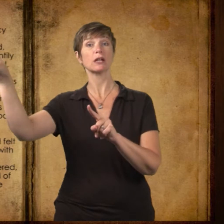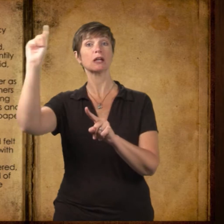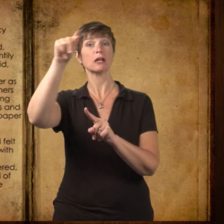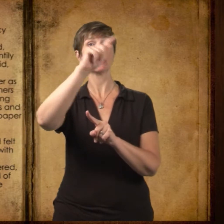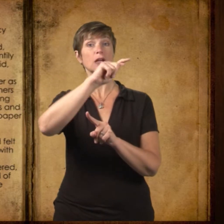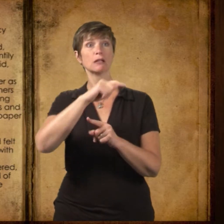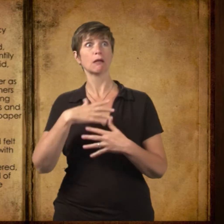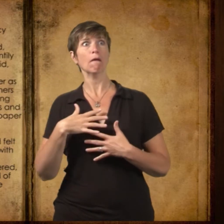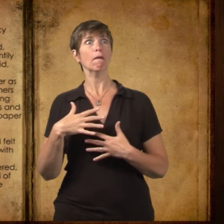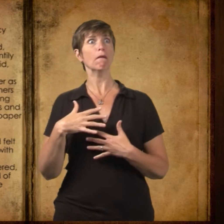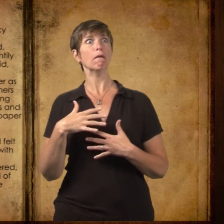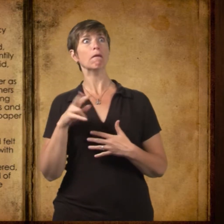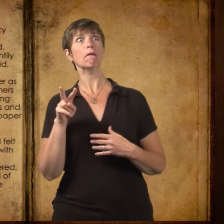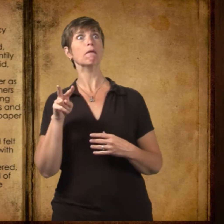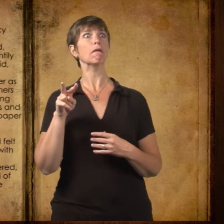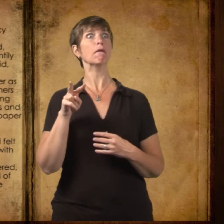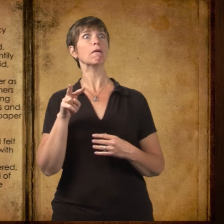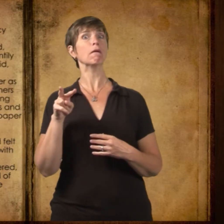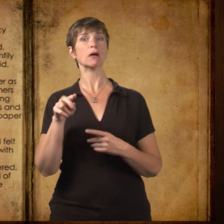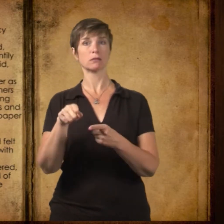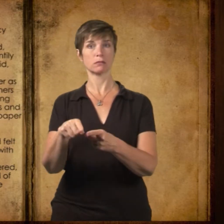and took a slip daintily from the box.